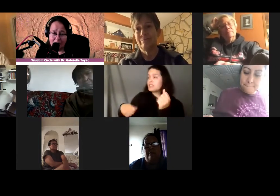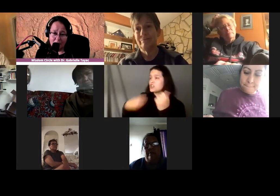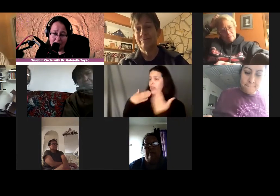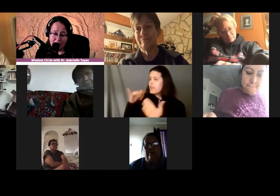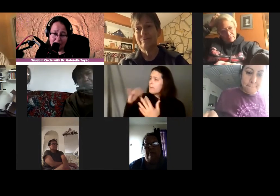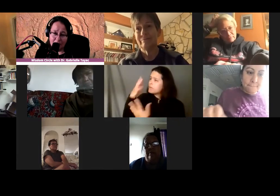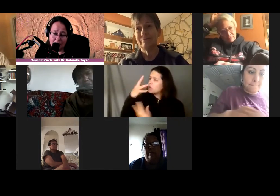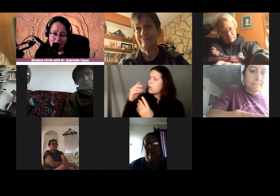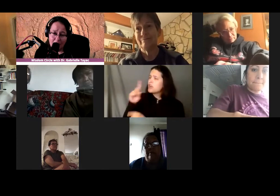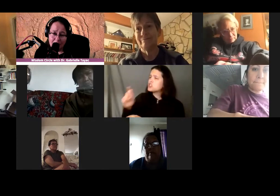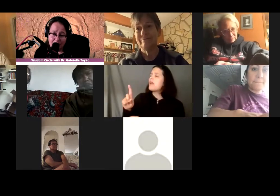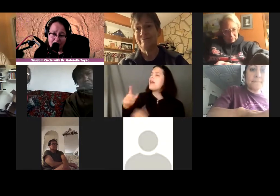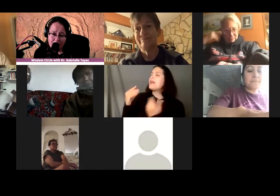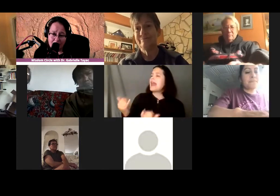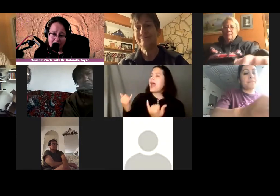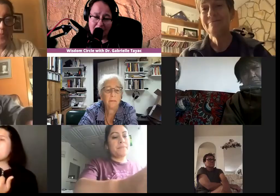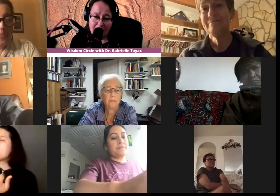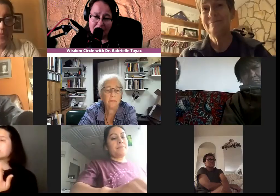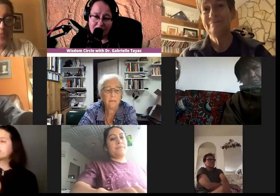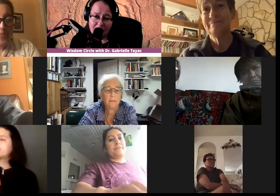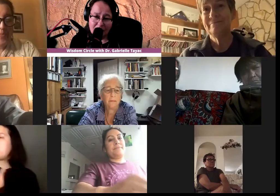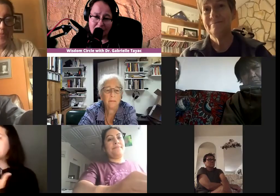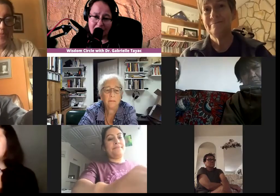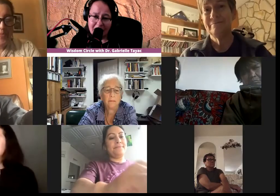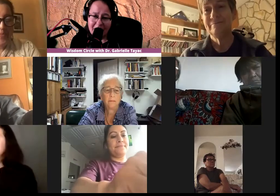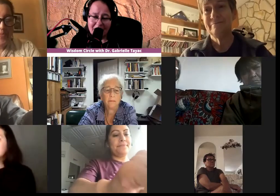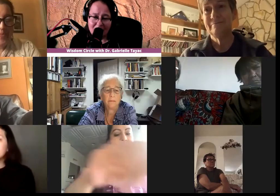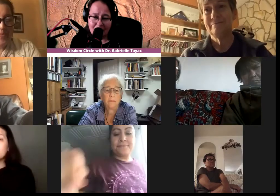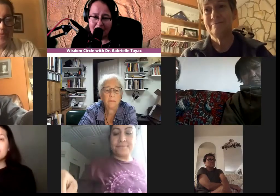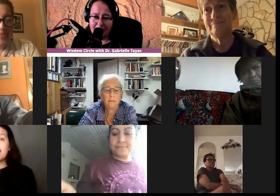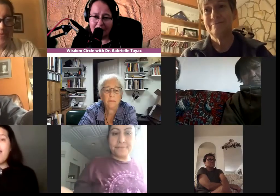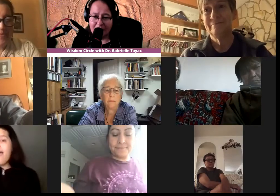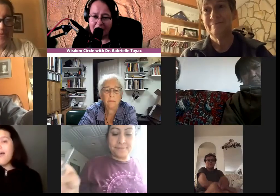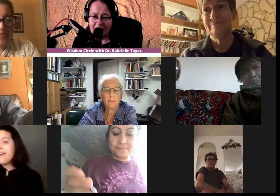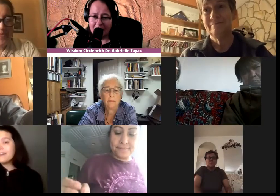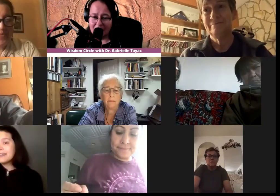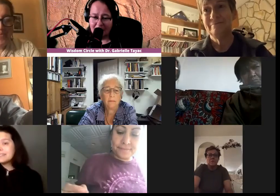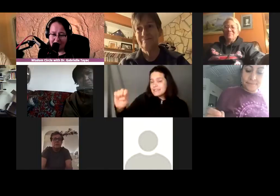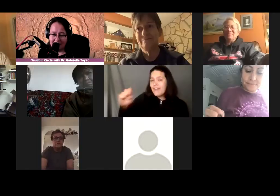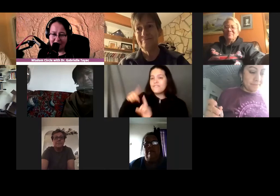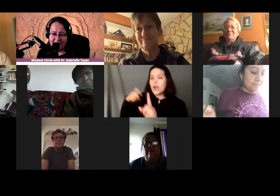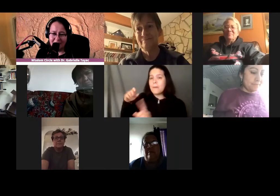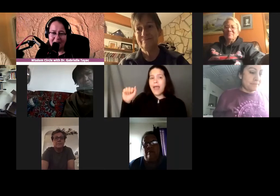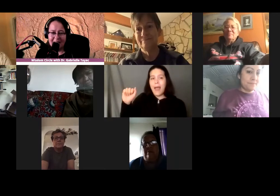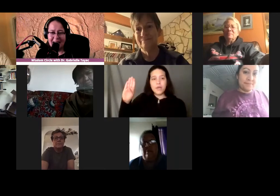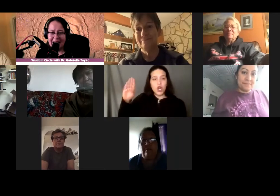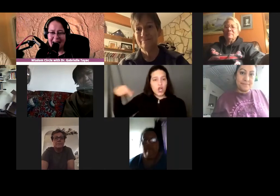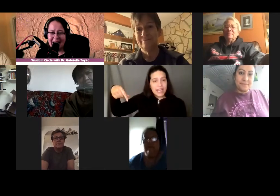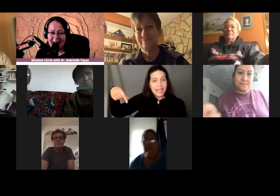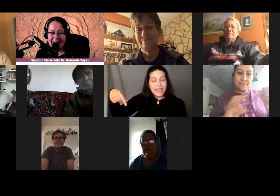let's go on to our beautiful uh sister annette from albuquerque annette would you like to say anything